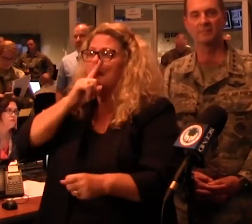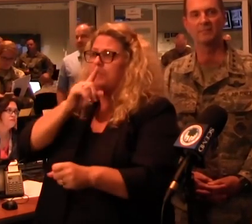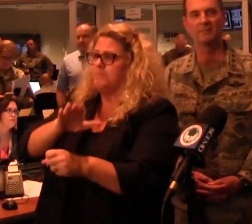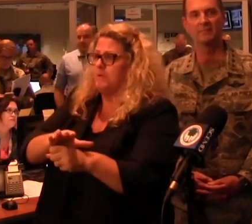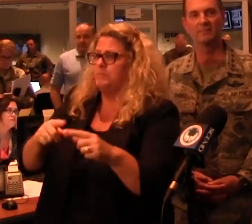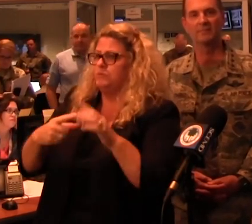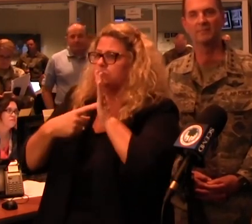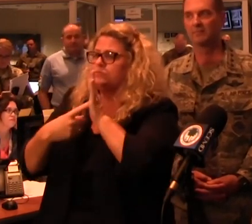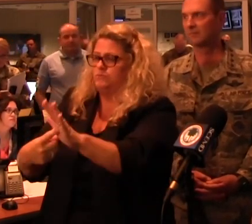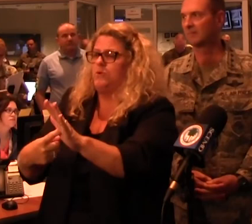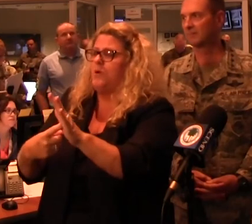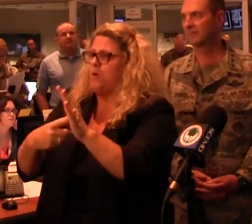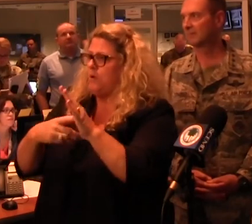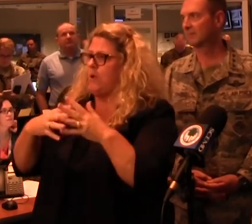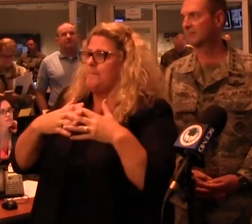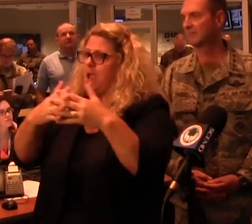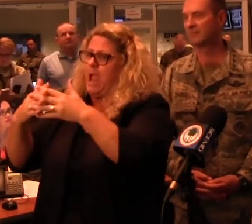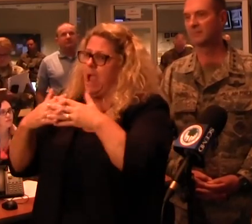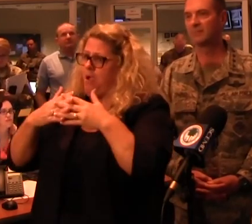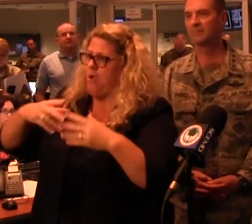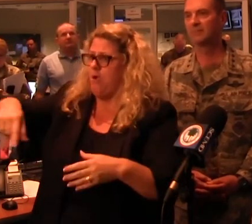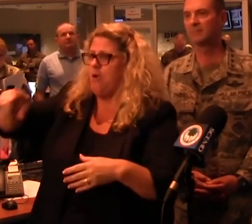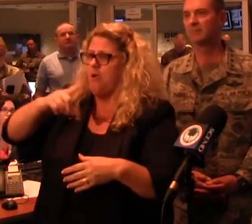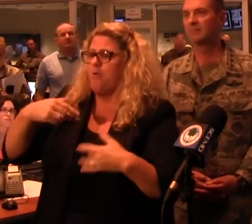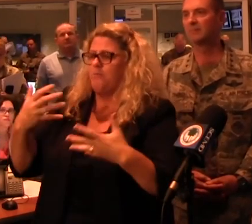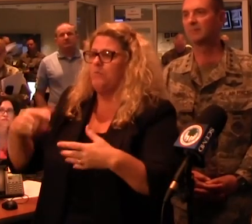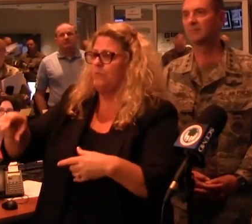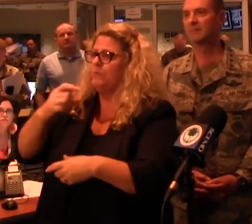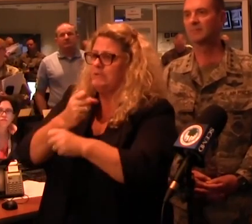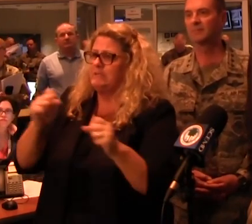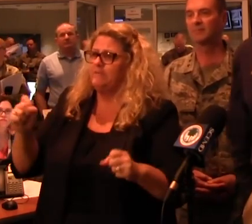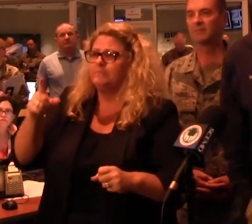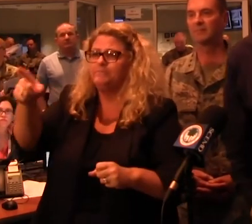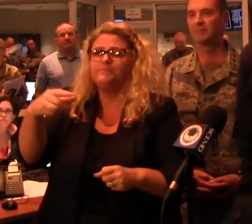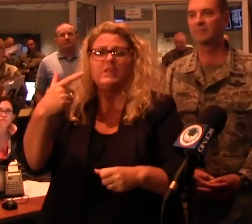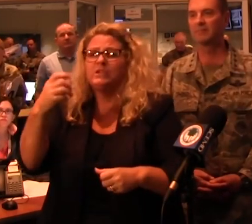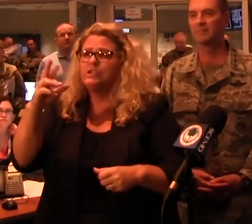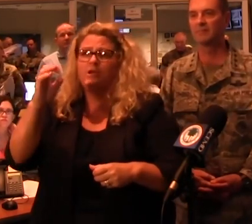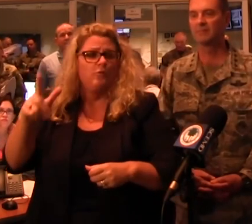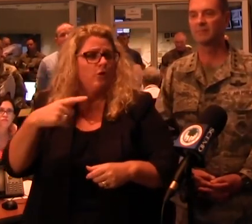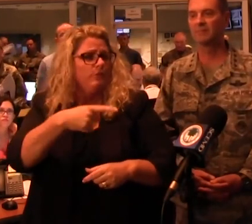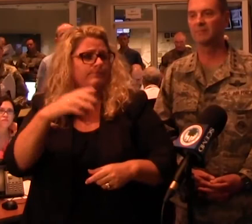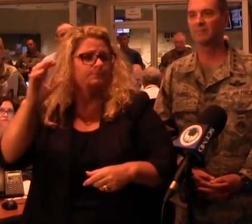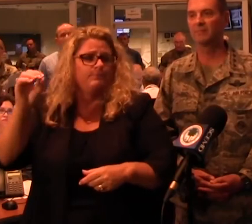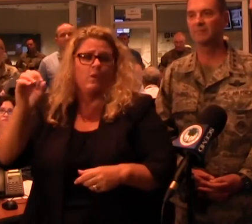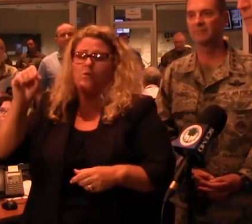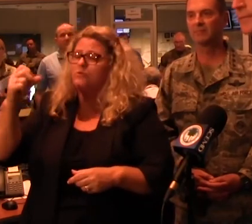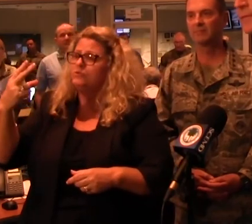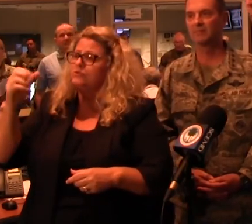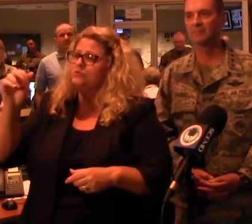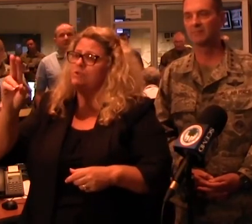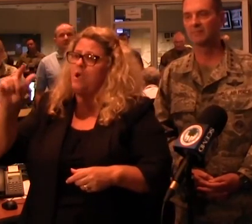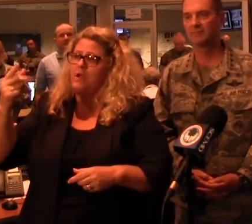American team to see that our people are kept safe. General O'Shaughnessy, what's the condition of Camp Lejeune